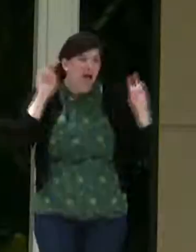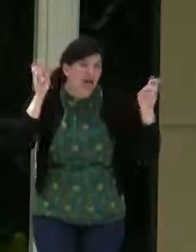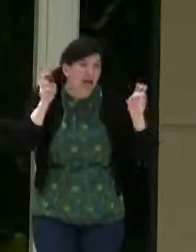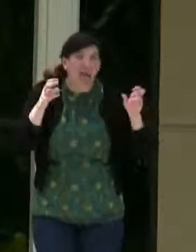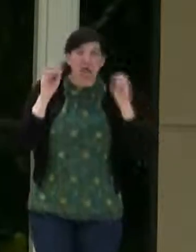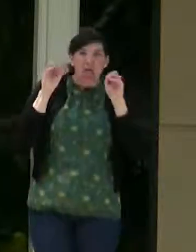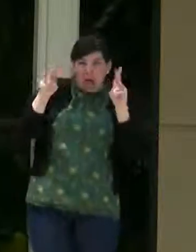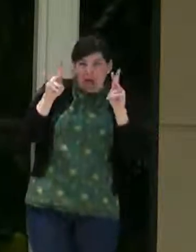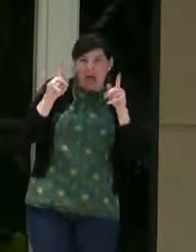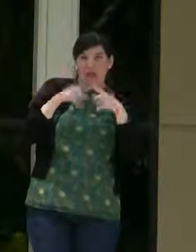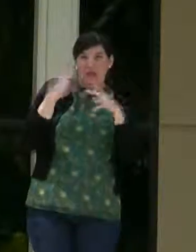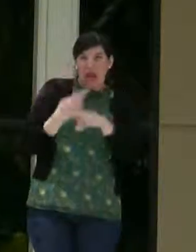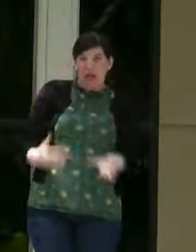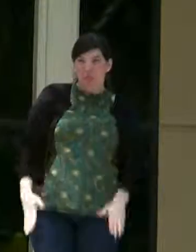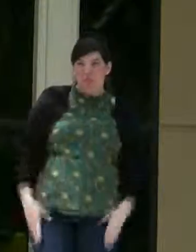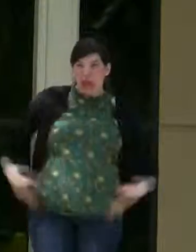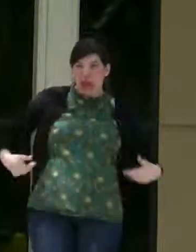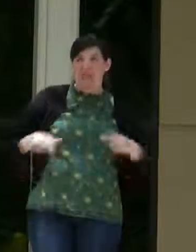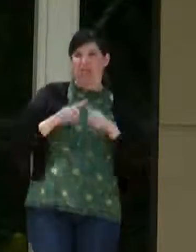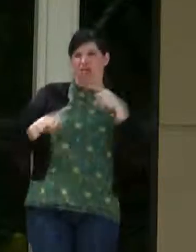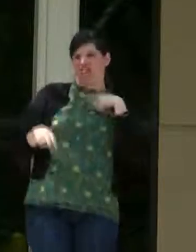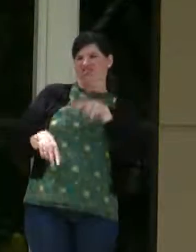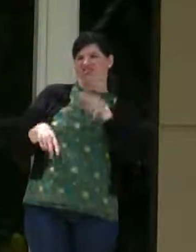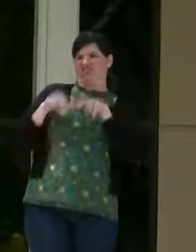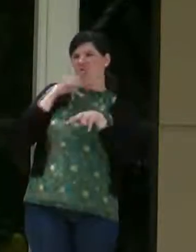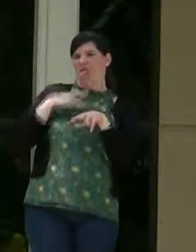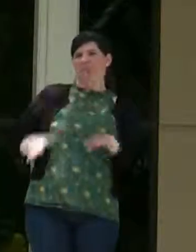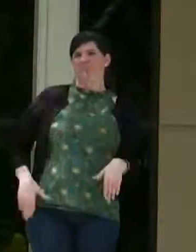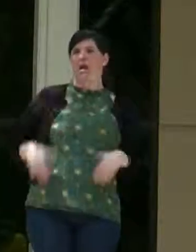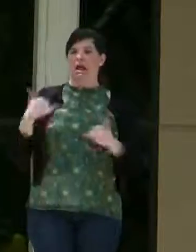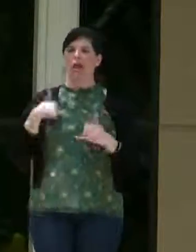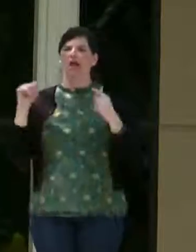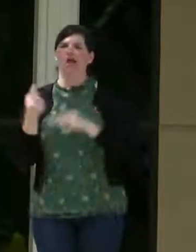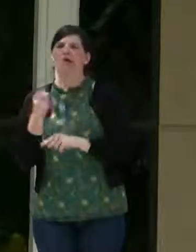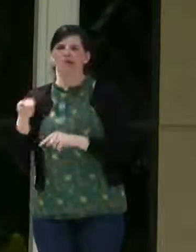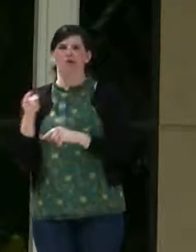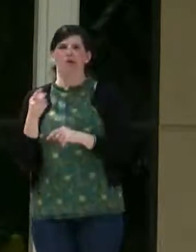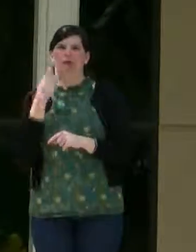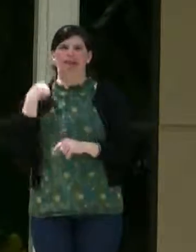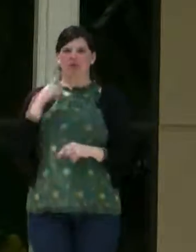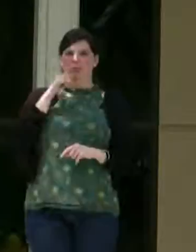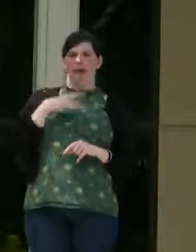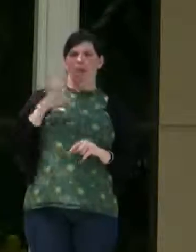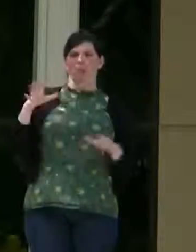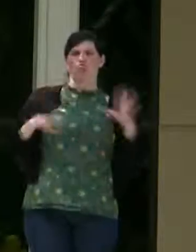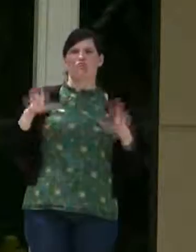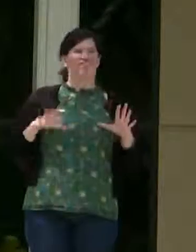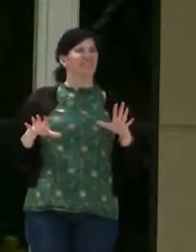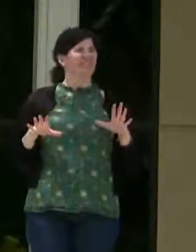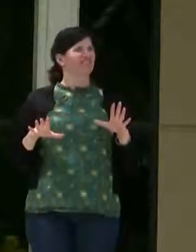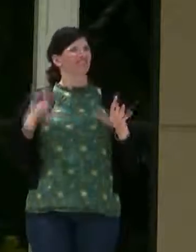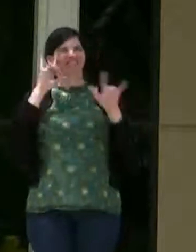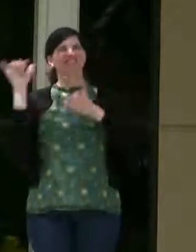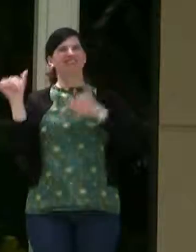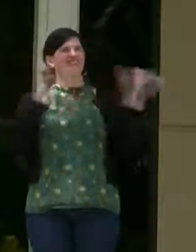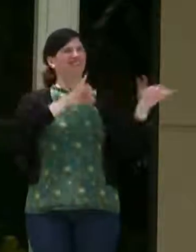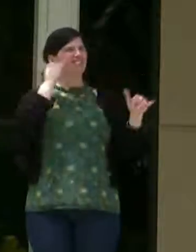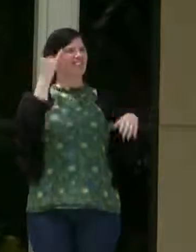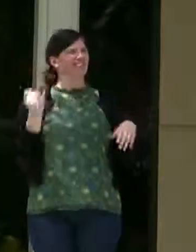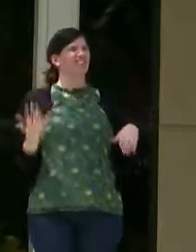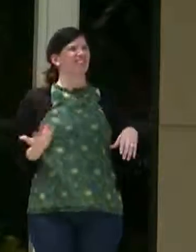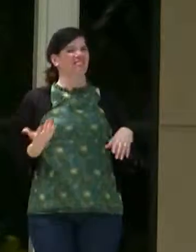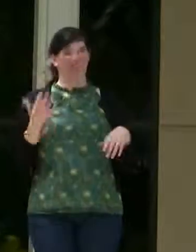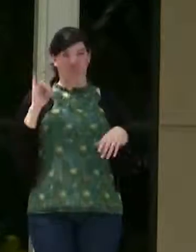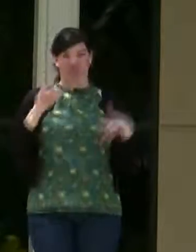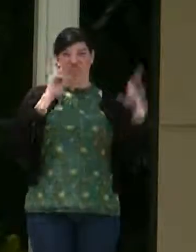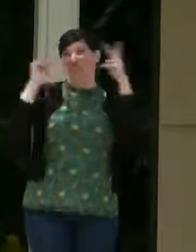pants and I don't like pants. And it's okay for me to go and hurt you because I don't like the way you were dressed. And that's